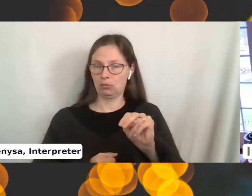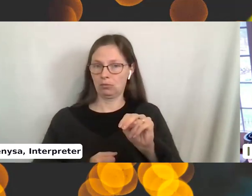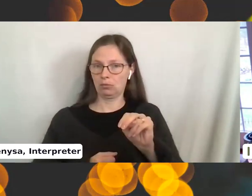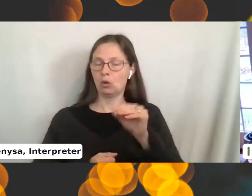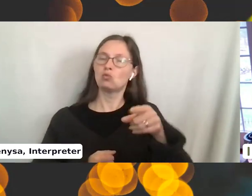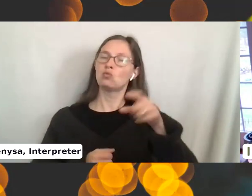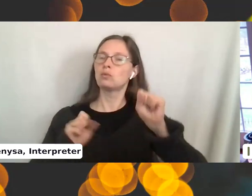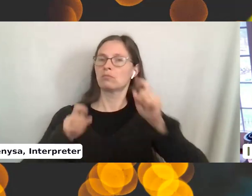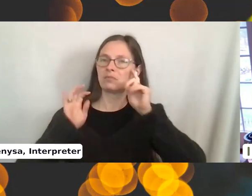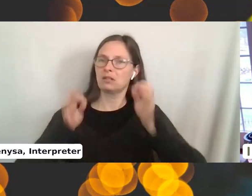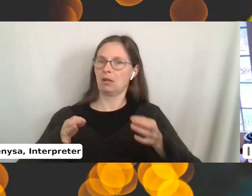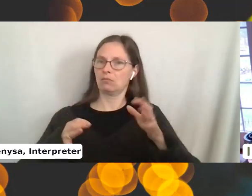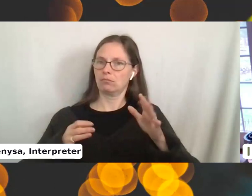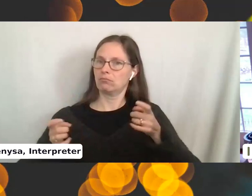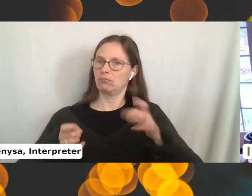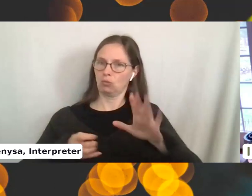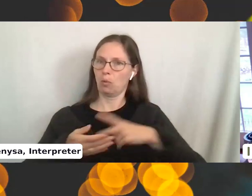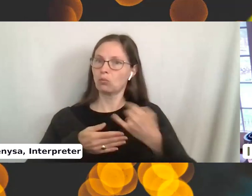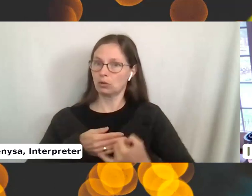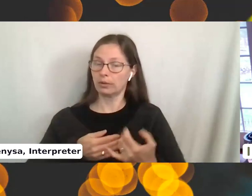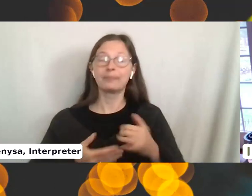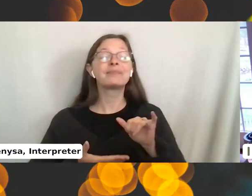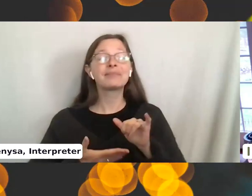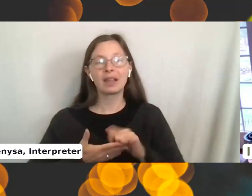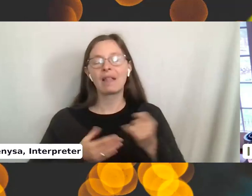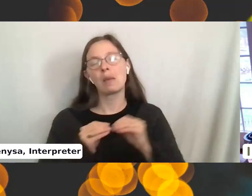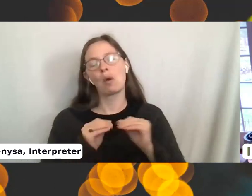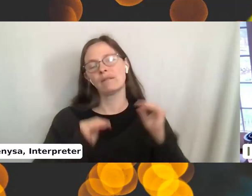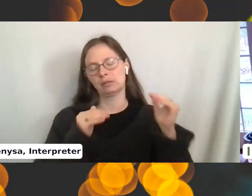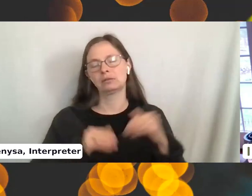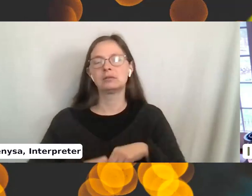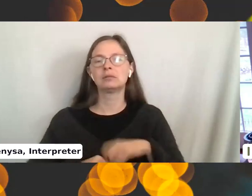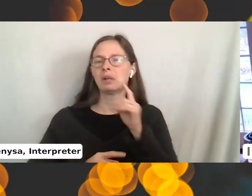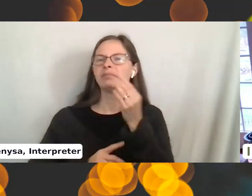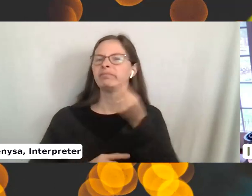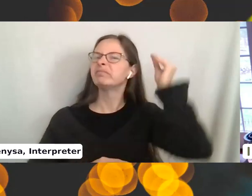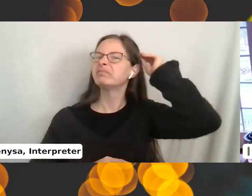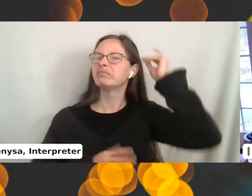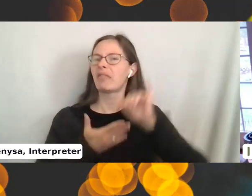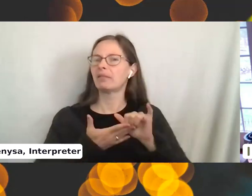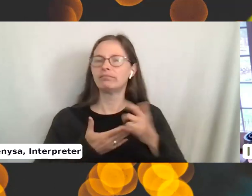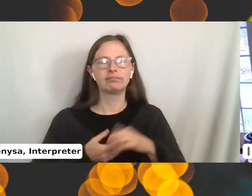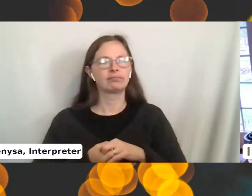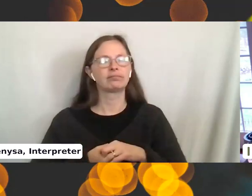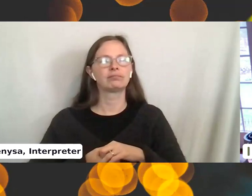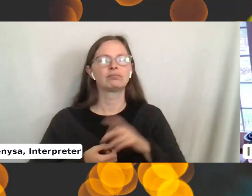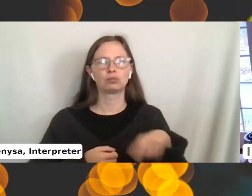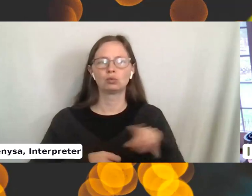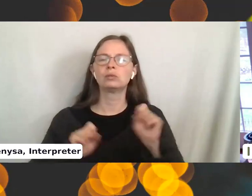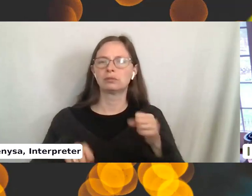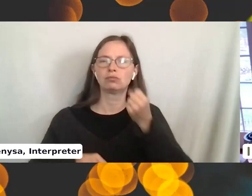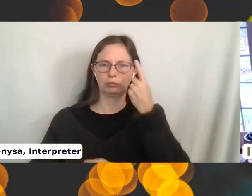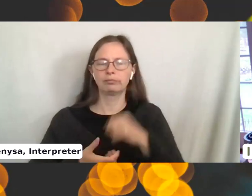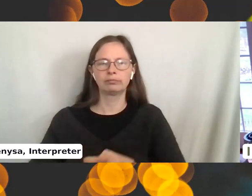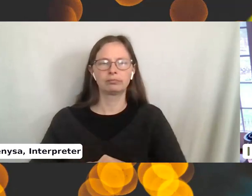projects. But that, that is a little more advanced, but tick, tuck that into your knowledge and you'll be able to understand.